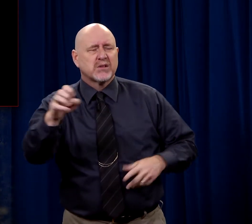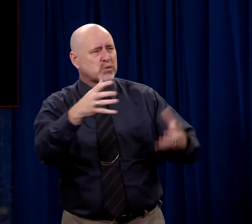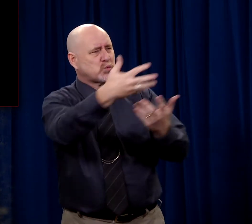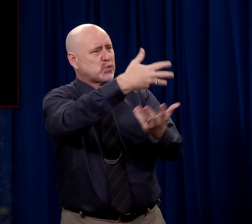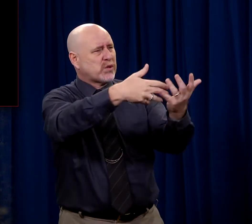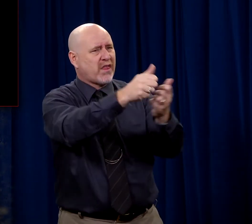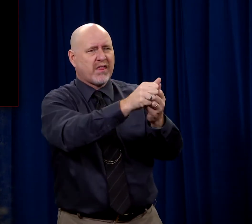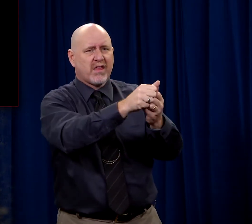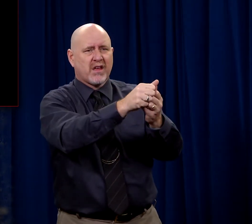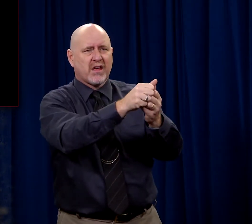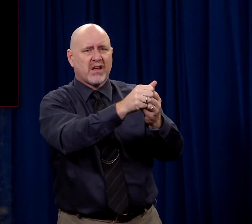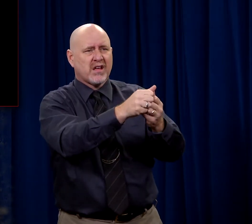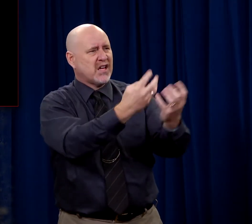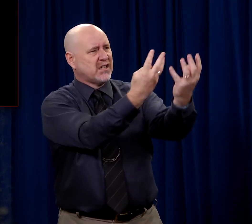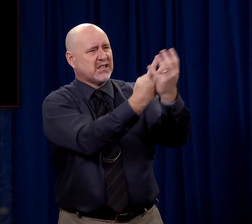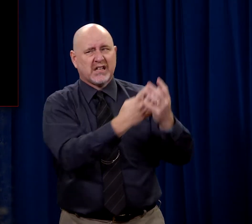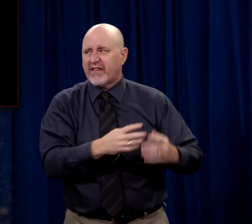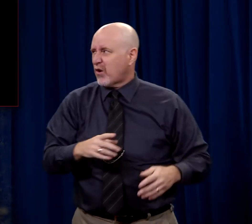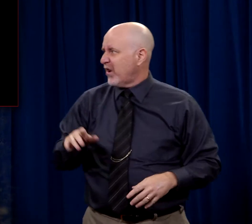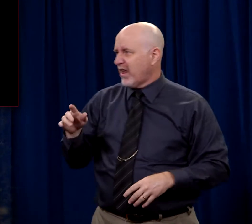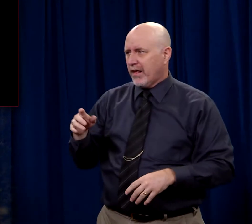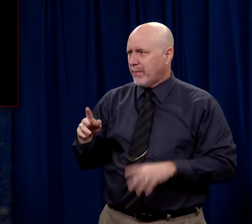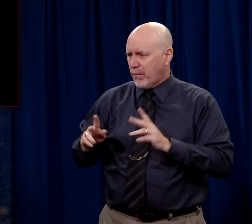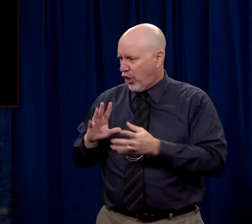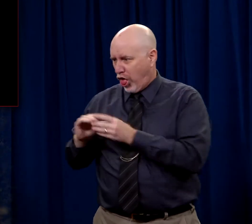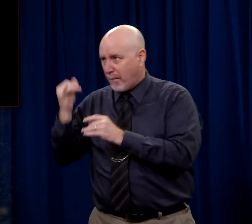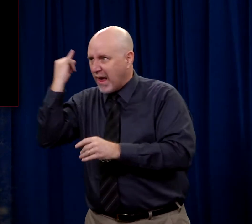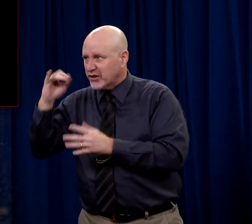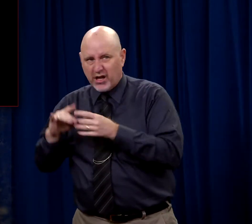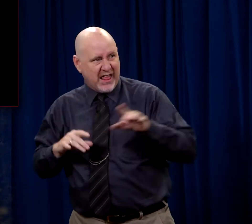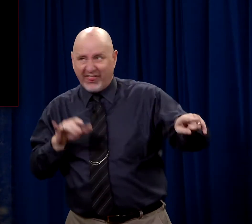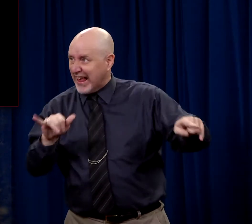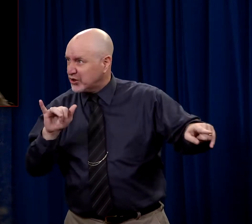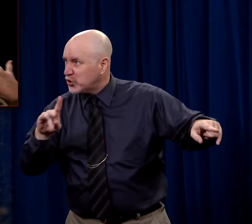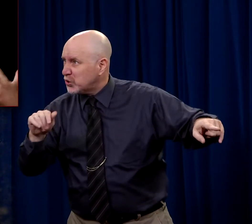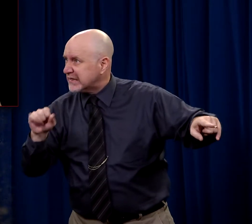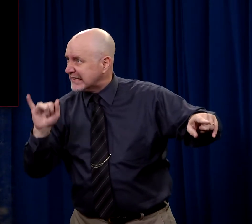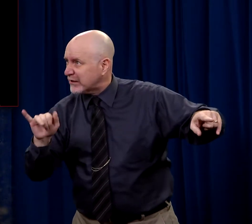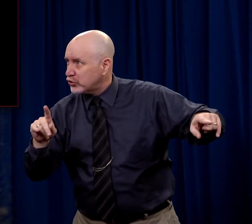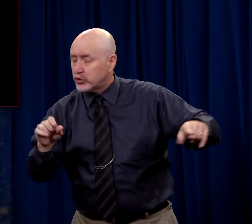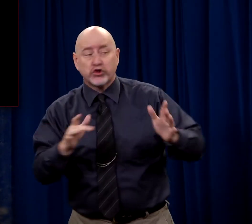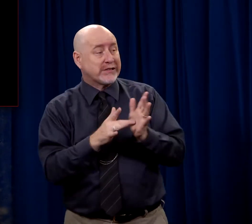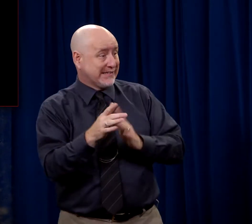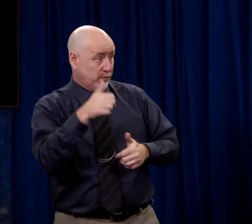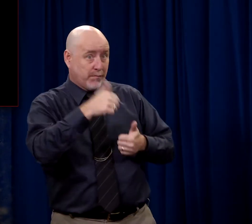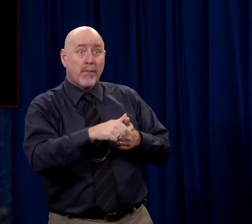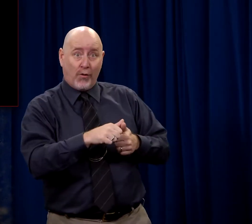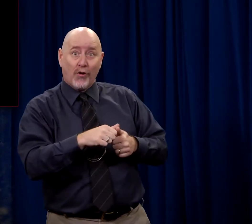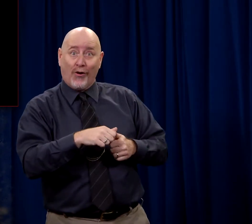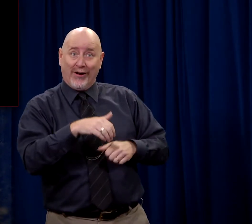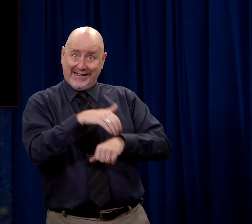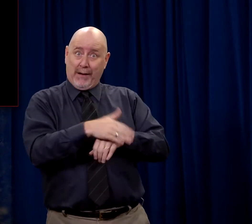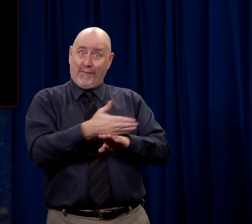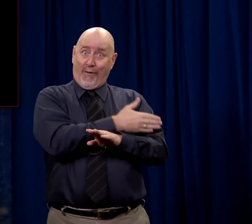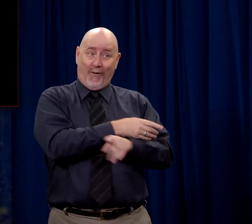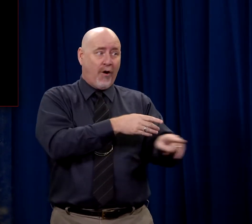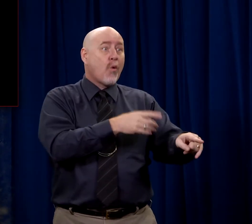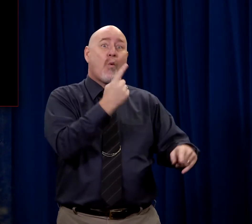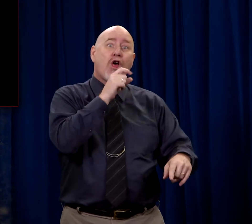see, you can see that, Andrew, Andrew, look at that, you know, that's Judas. And suddenly the pieces come together. Jesus said that one of them would betray Him.